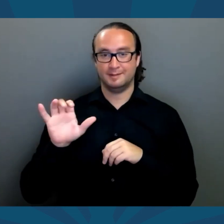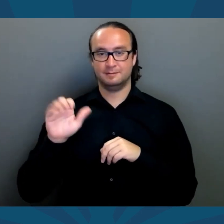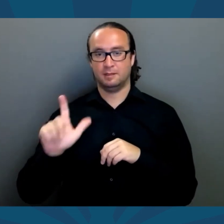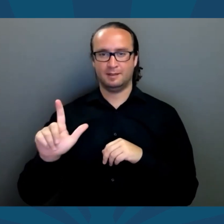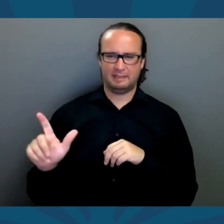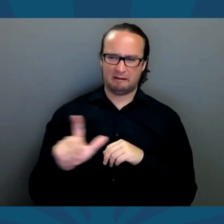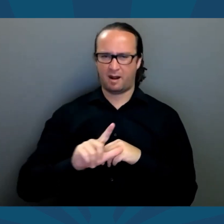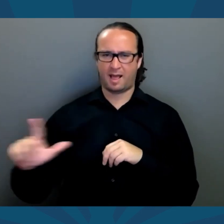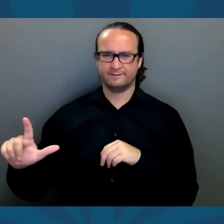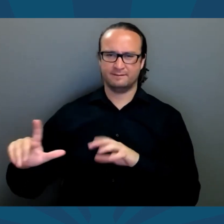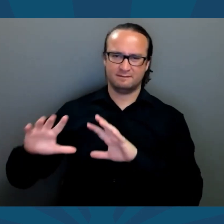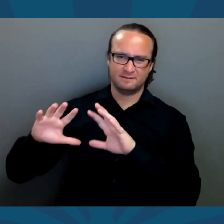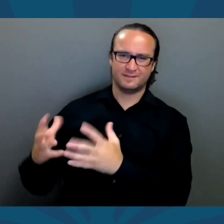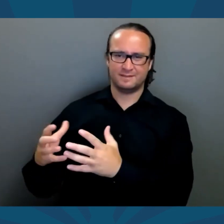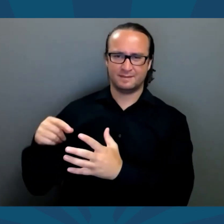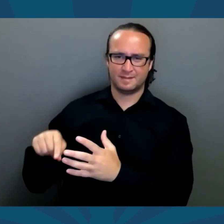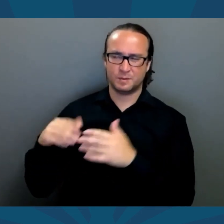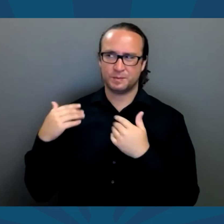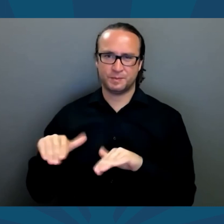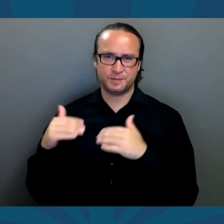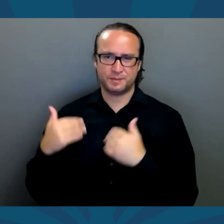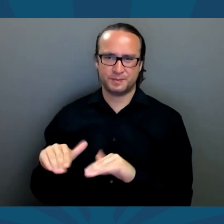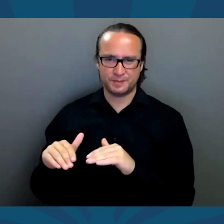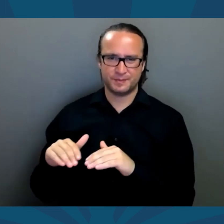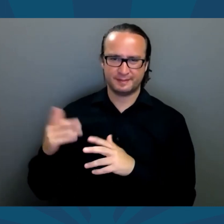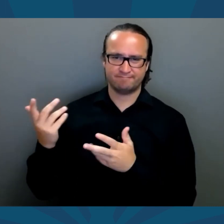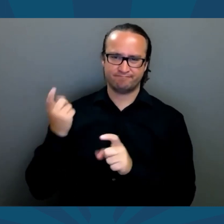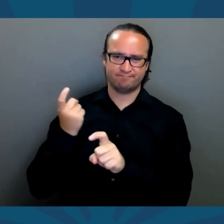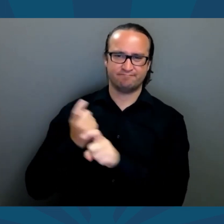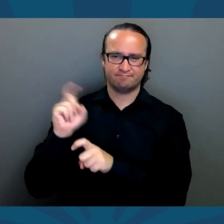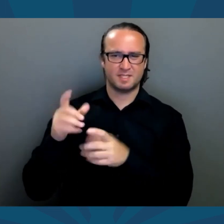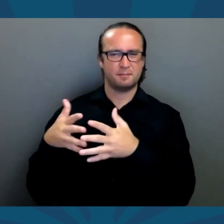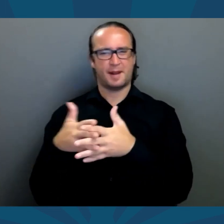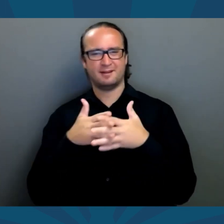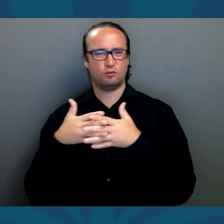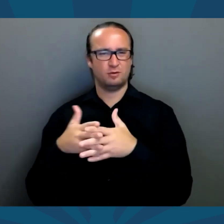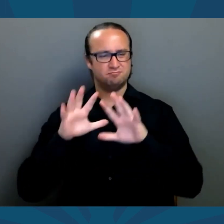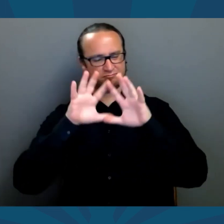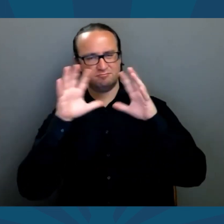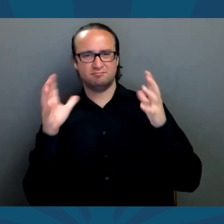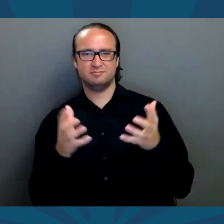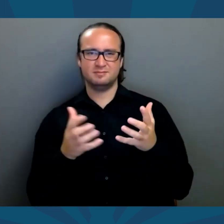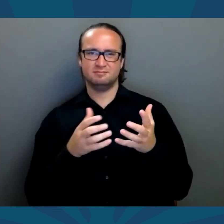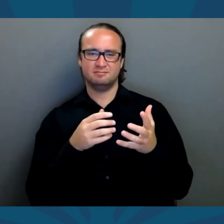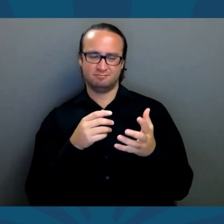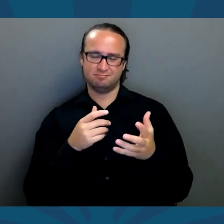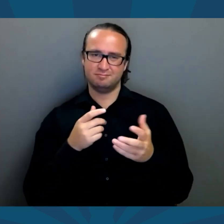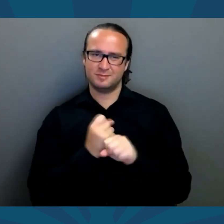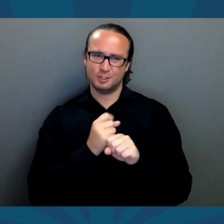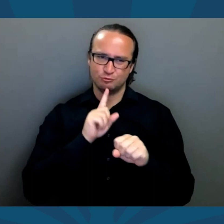The radical left is undermining every American institution, which makes Arizona a safe,